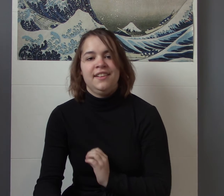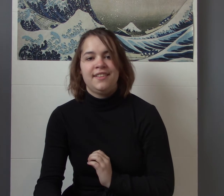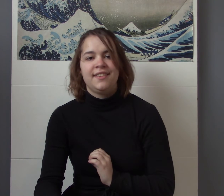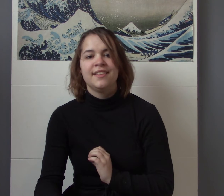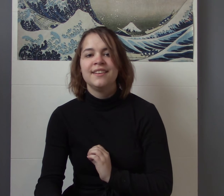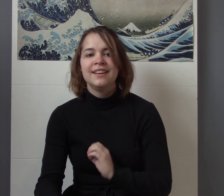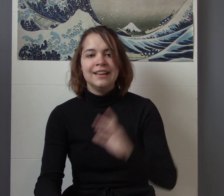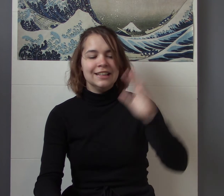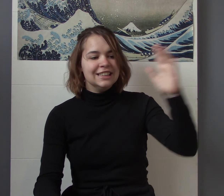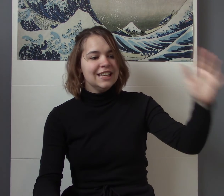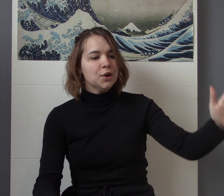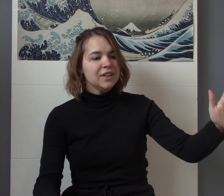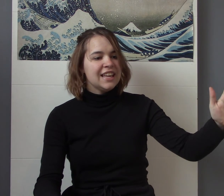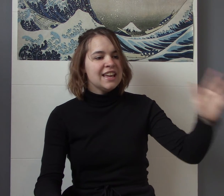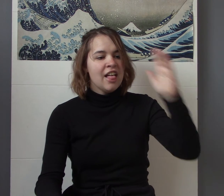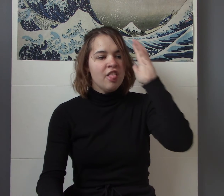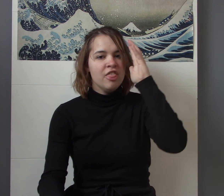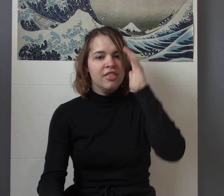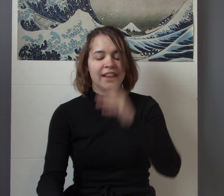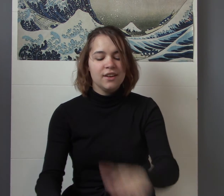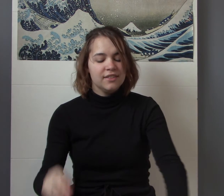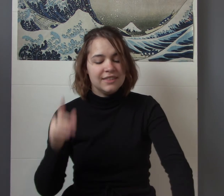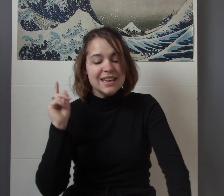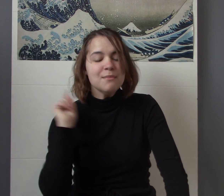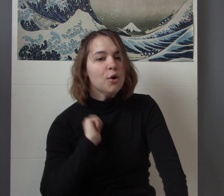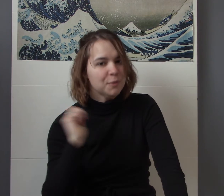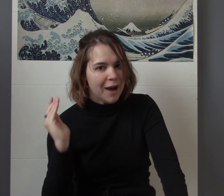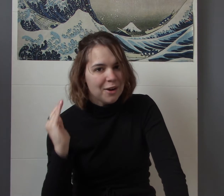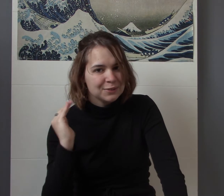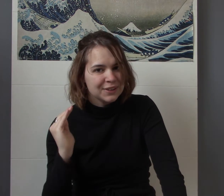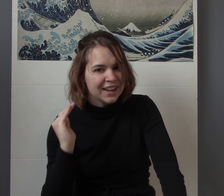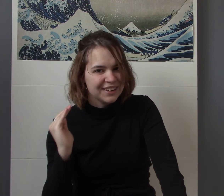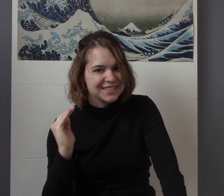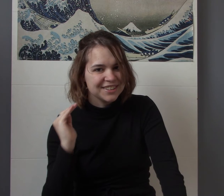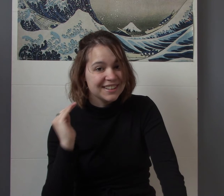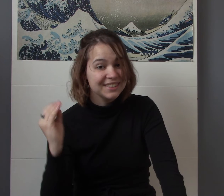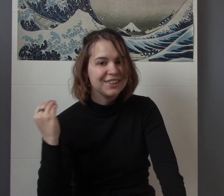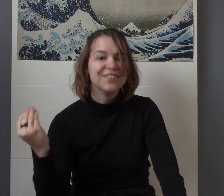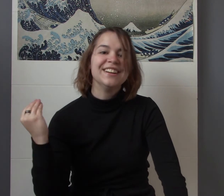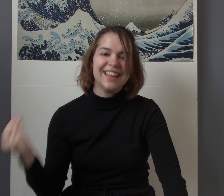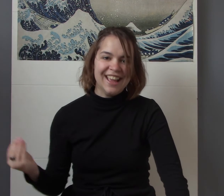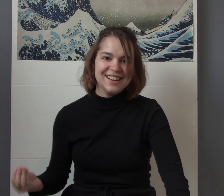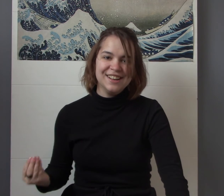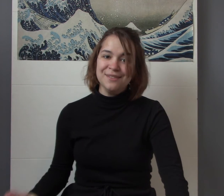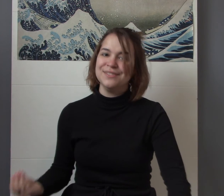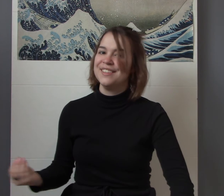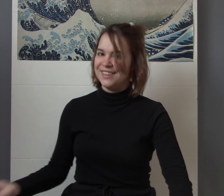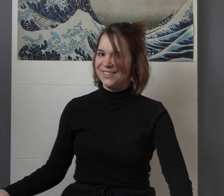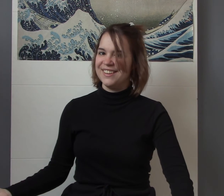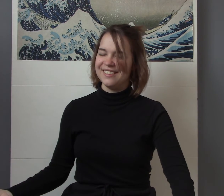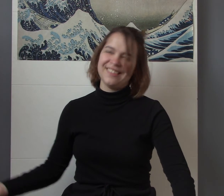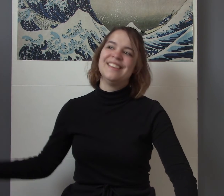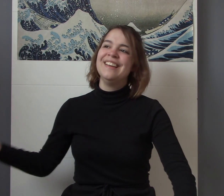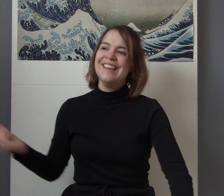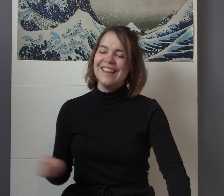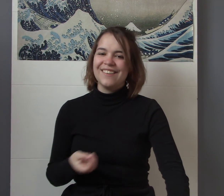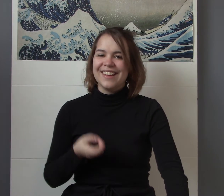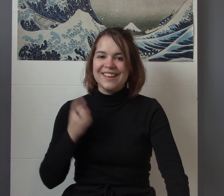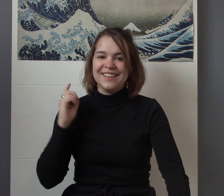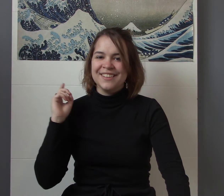literally like the most powerful character in the current canon of the series okay because